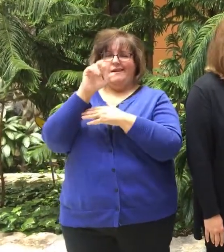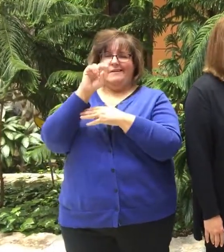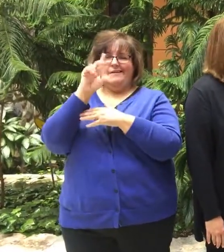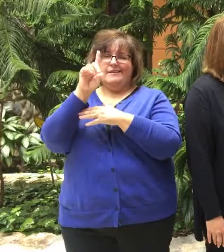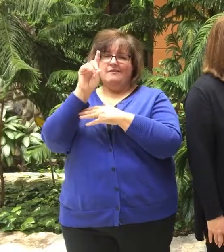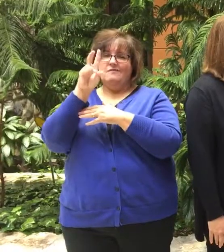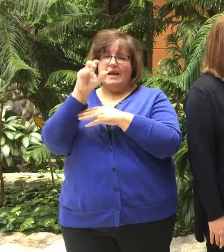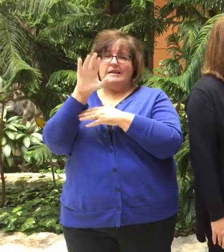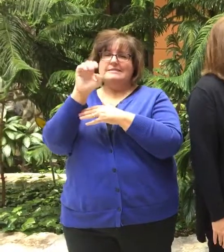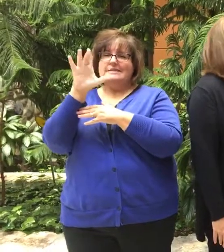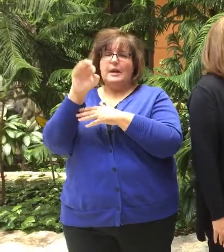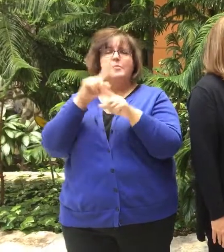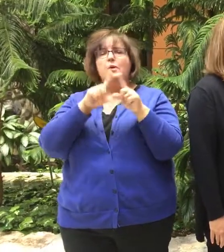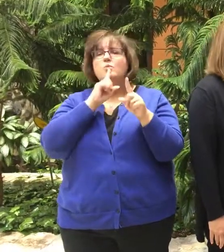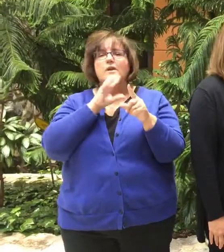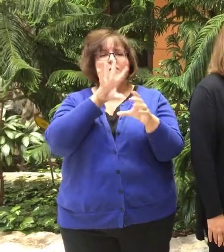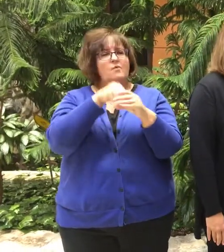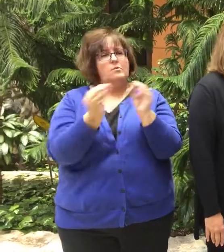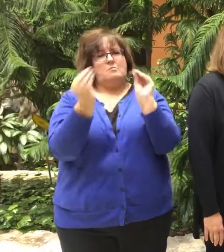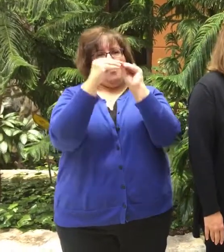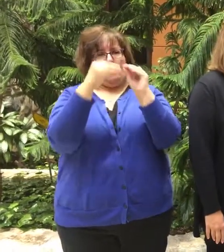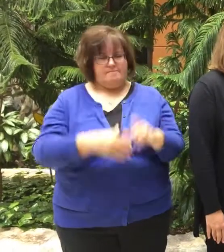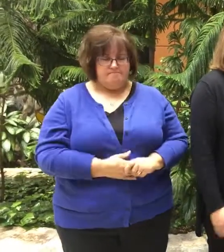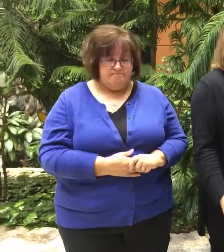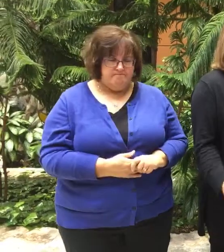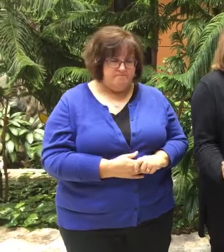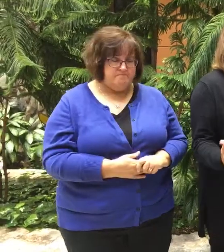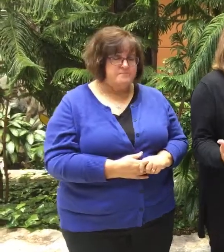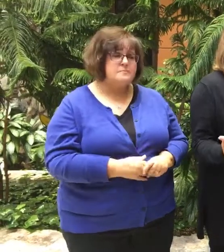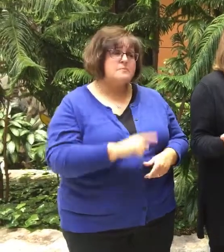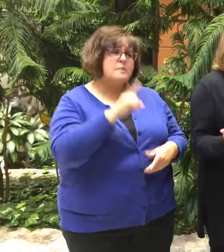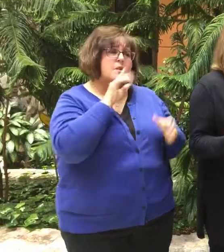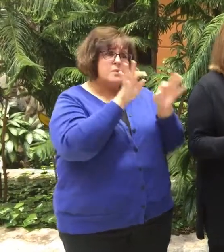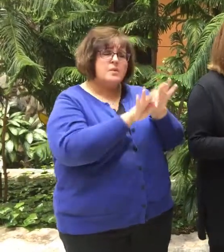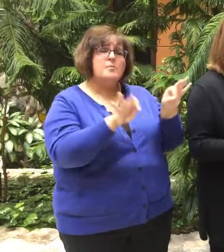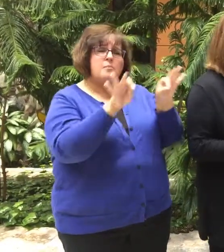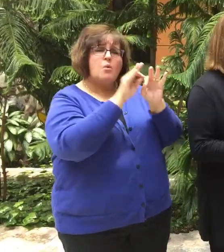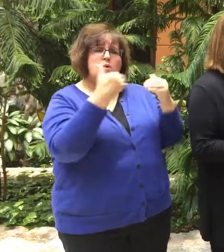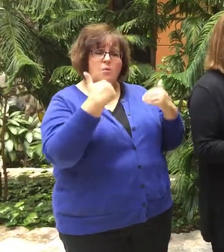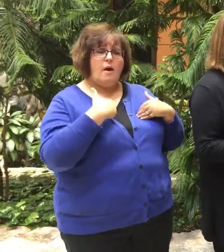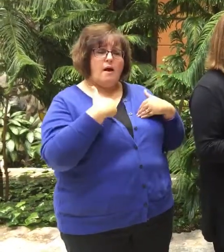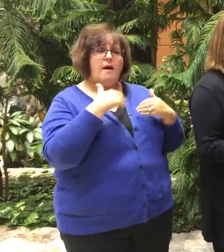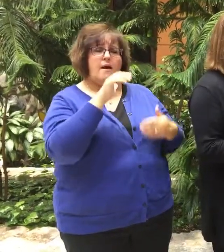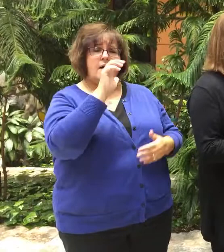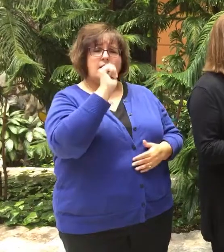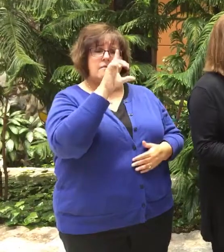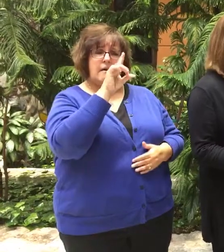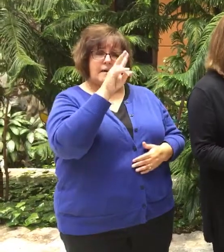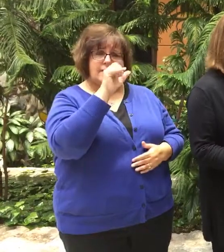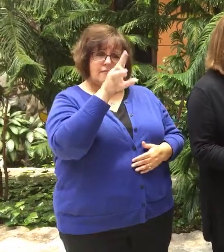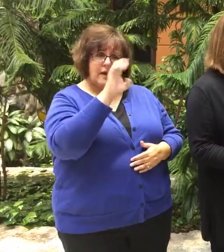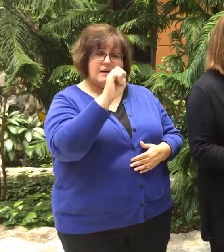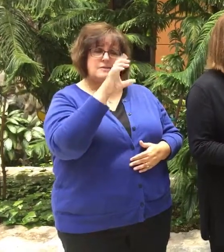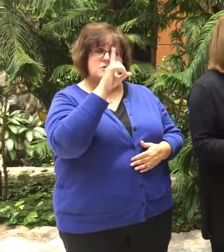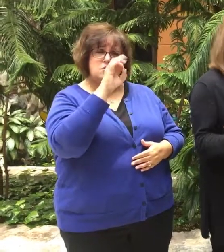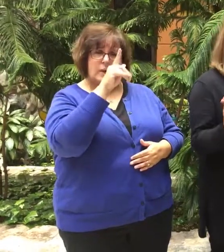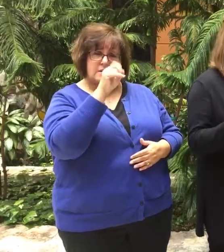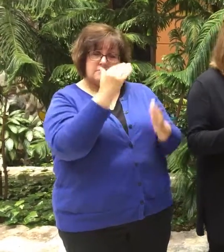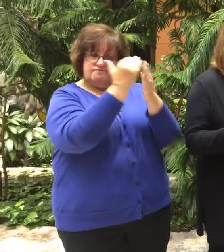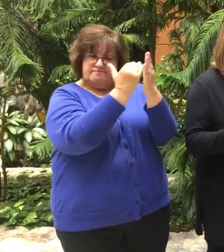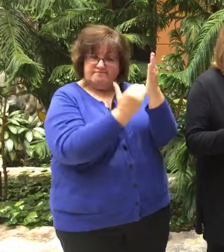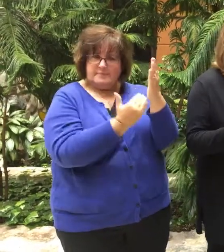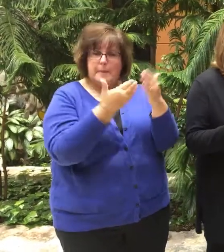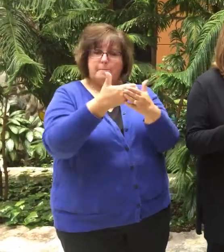advanced care planning is so much more. Okay. So it's important though, to have an advanced directive ahead of time, right?